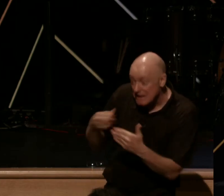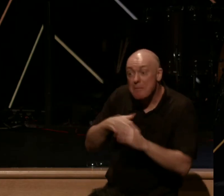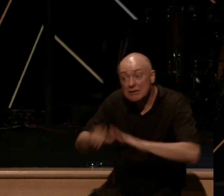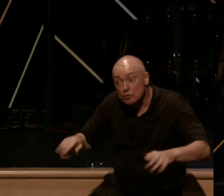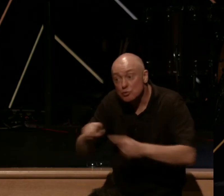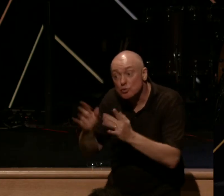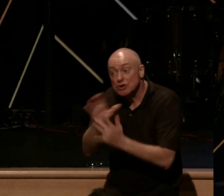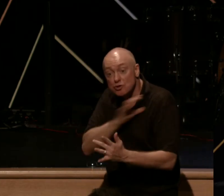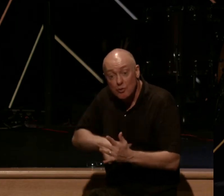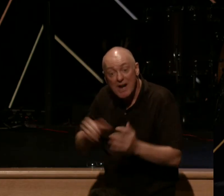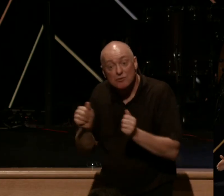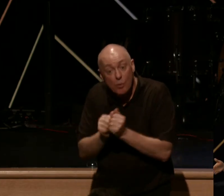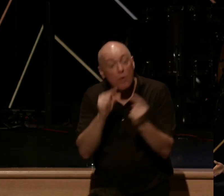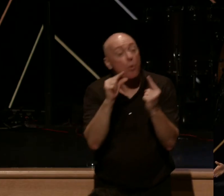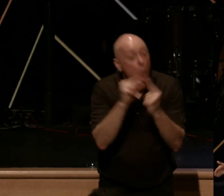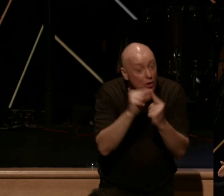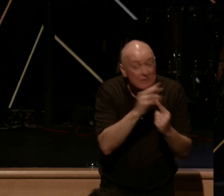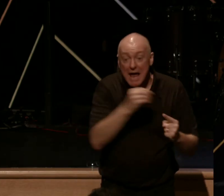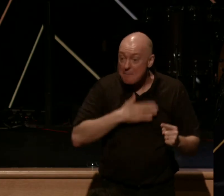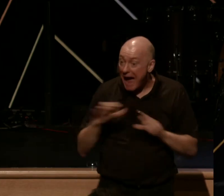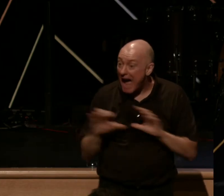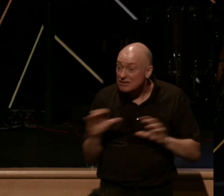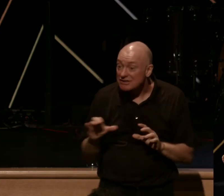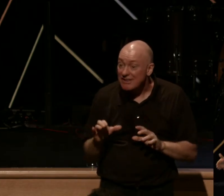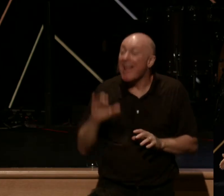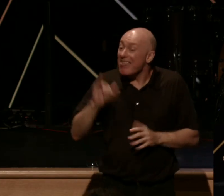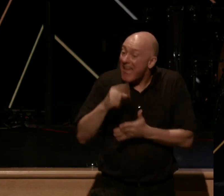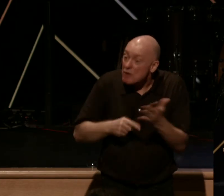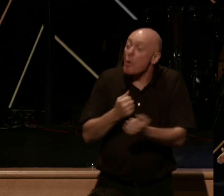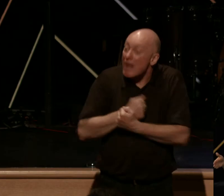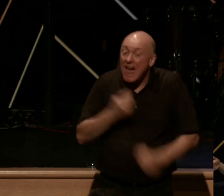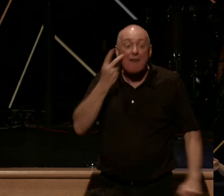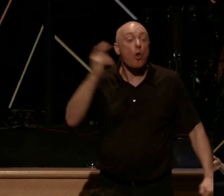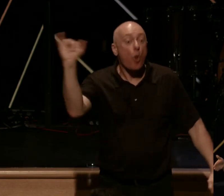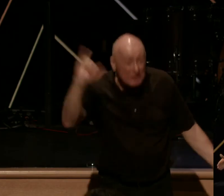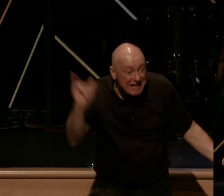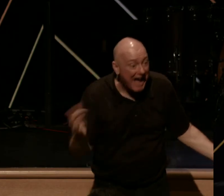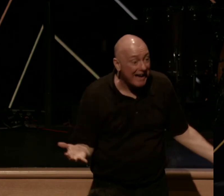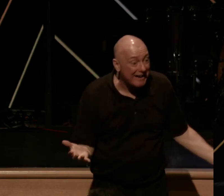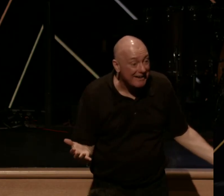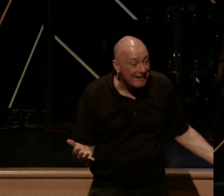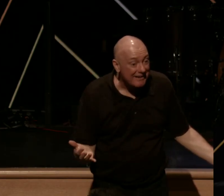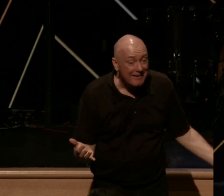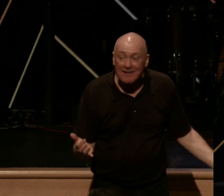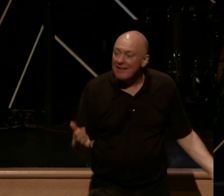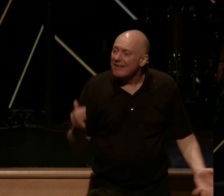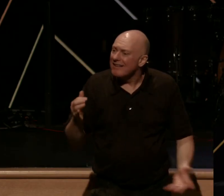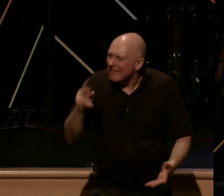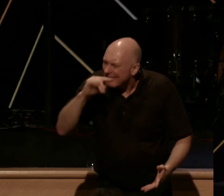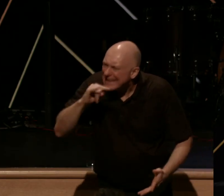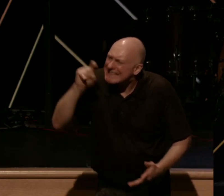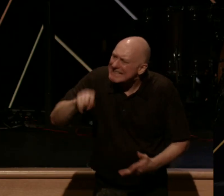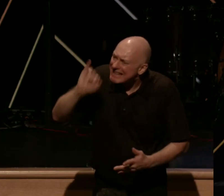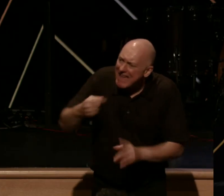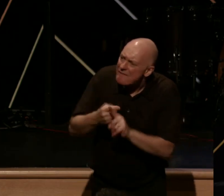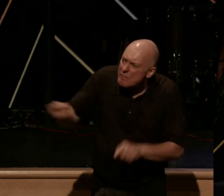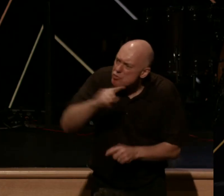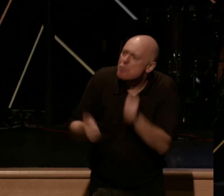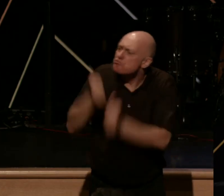with my words and with my actions? Because this is what love looks like. This is what your kids need from you most. If